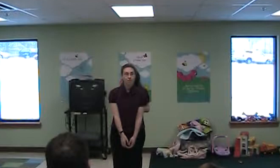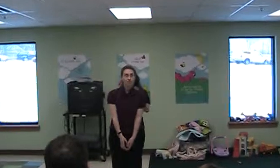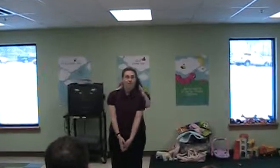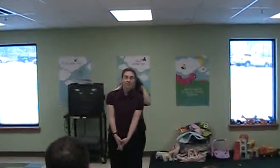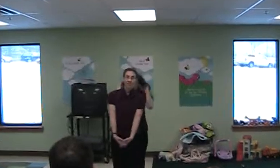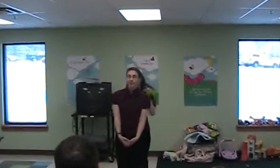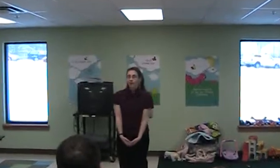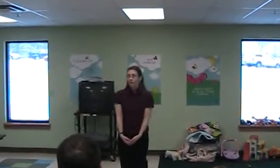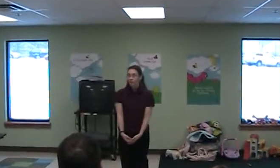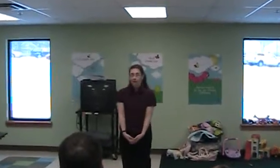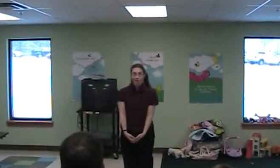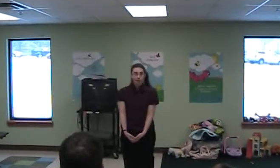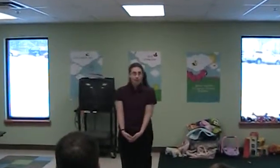Are the judges ready?